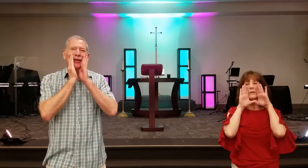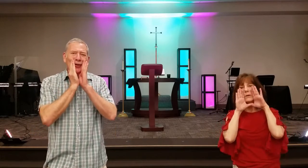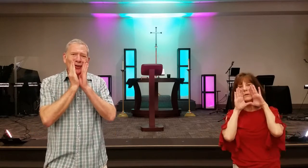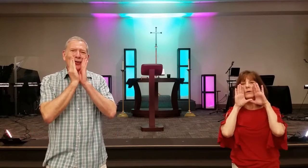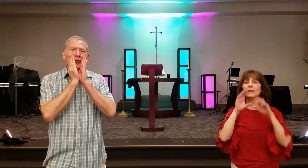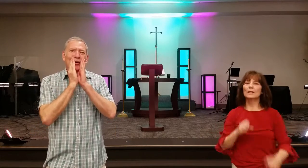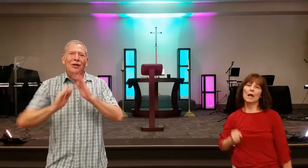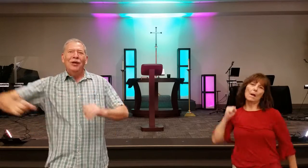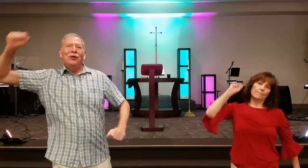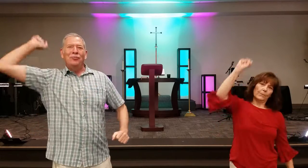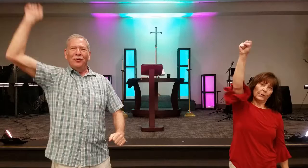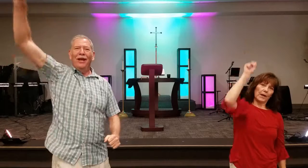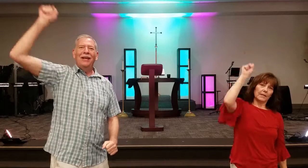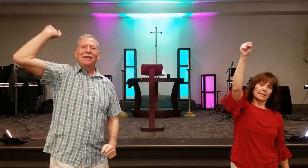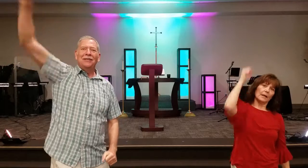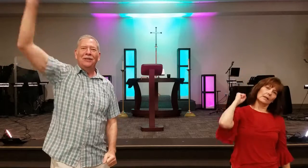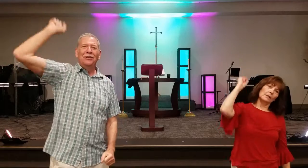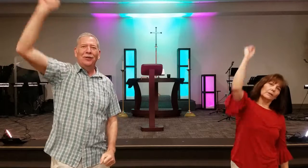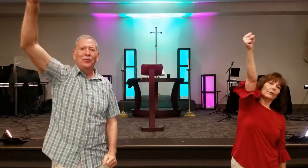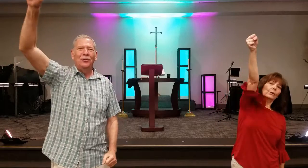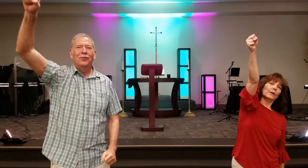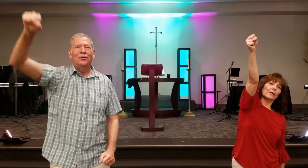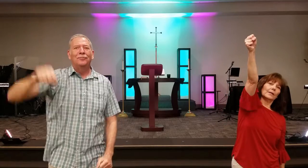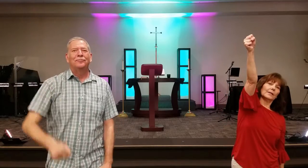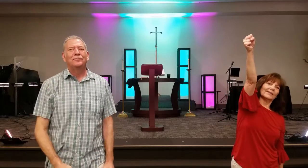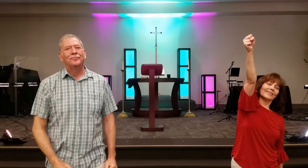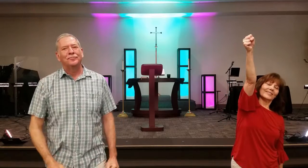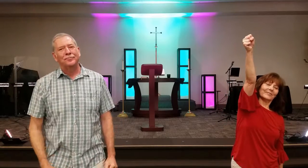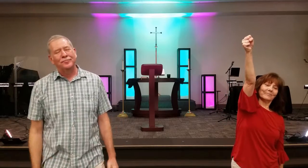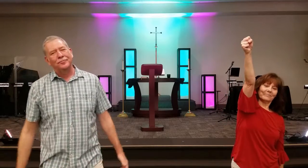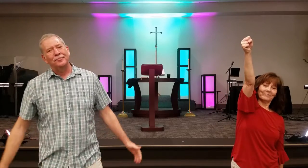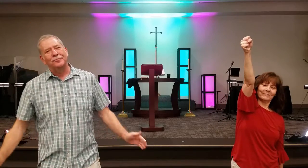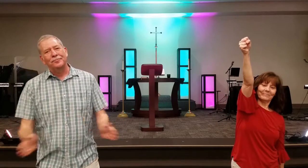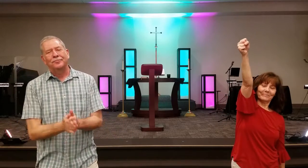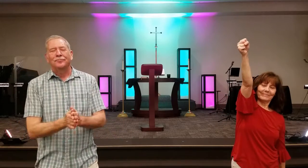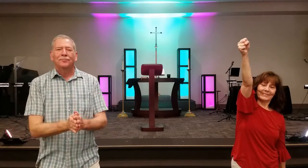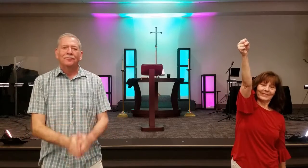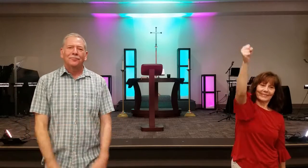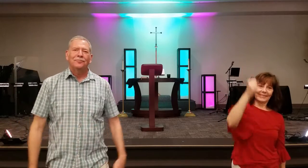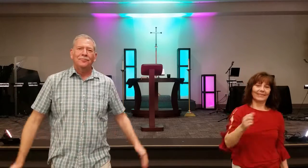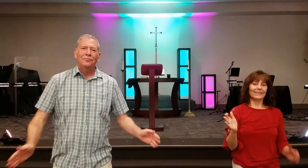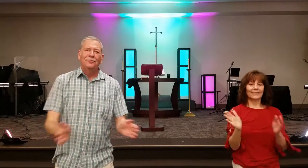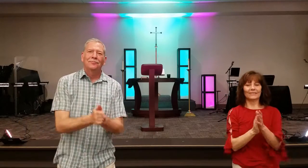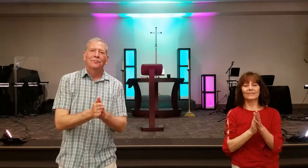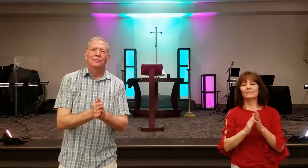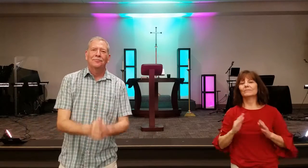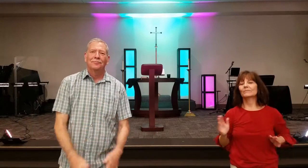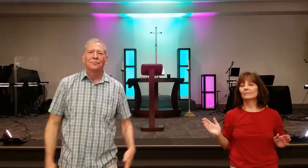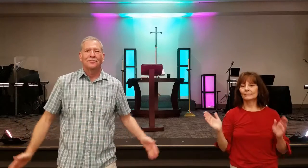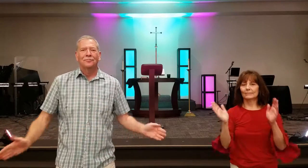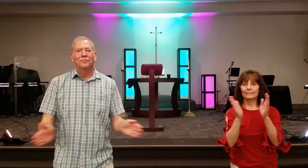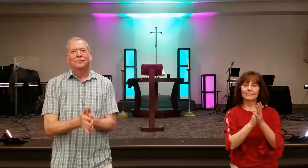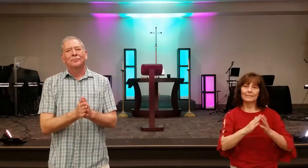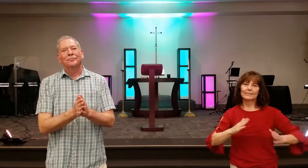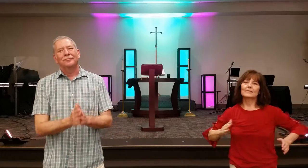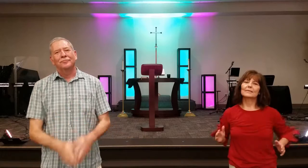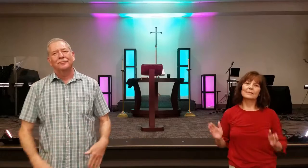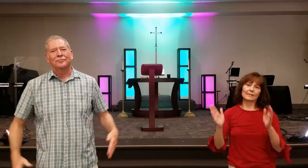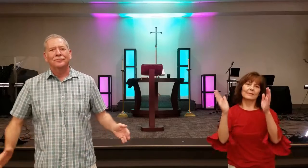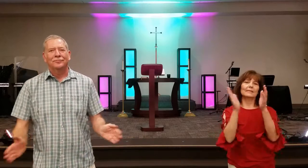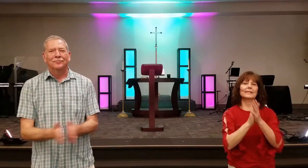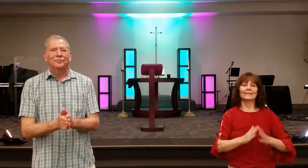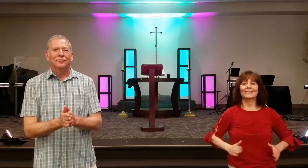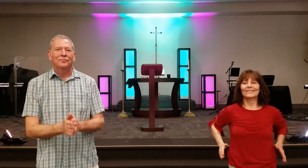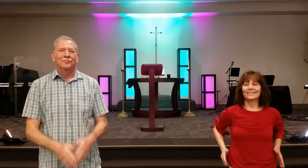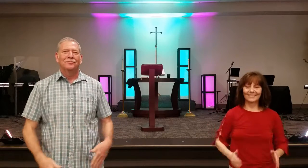to the Lord. Praise the Lord, we love to sing praises to you.